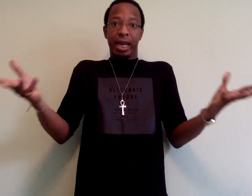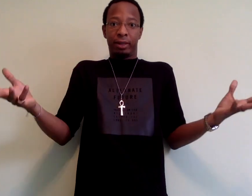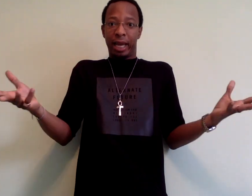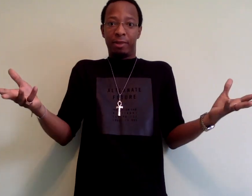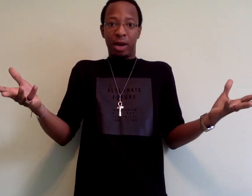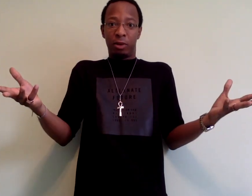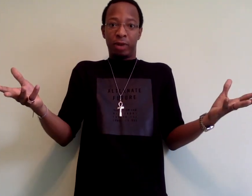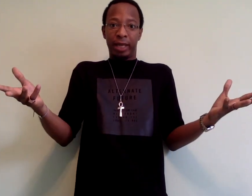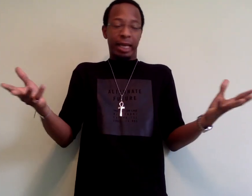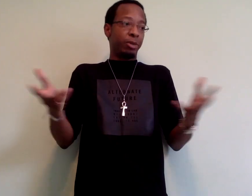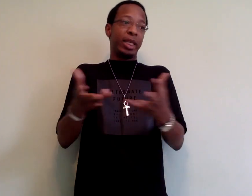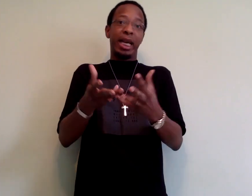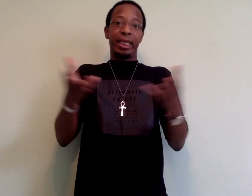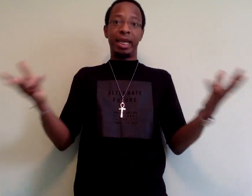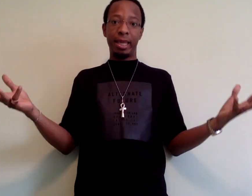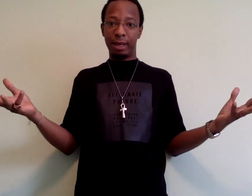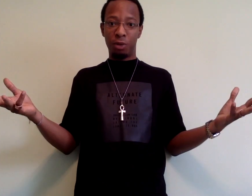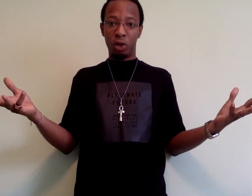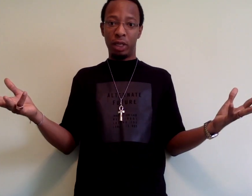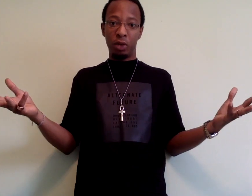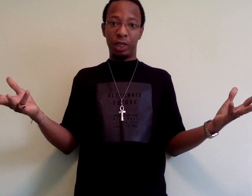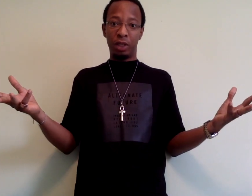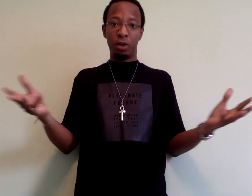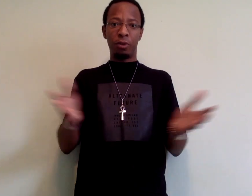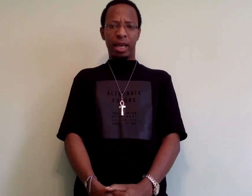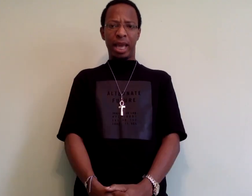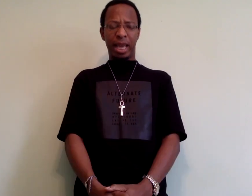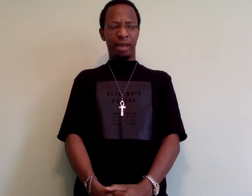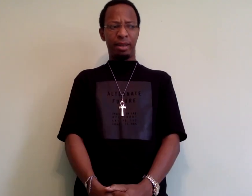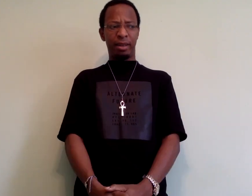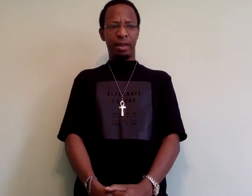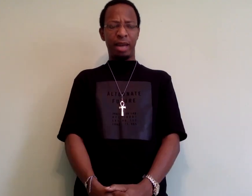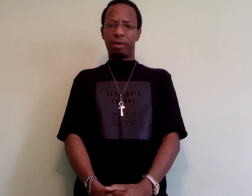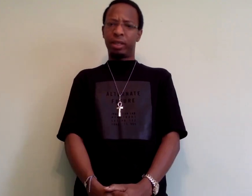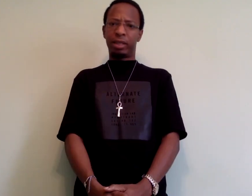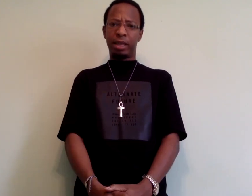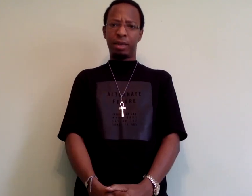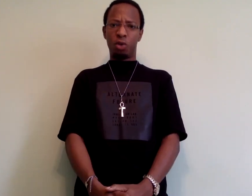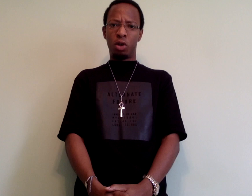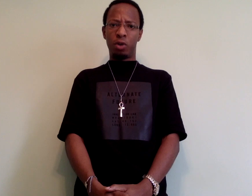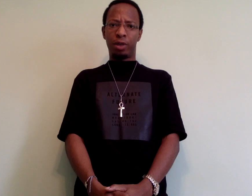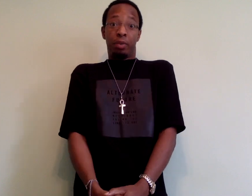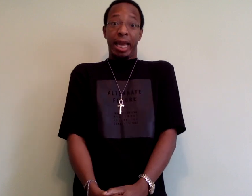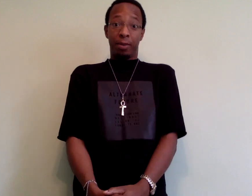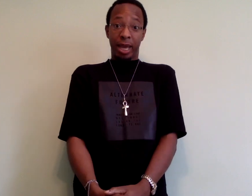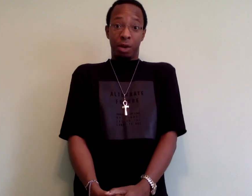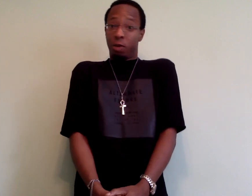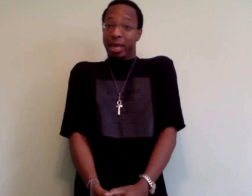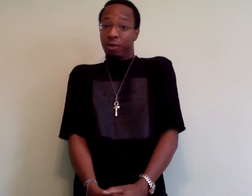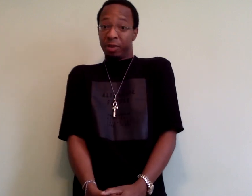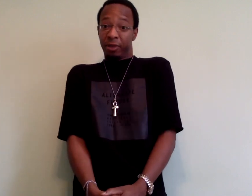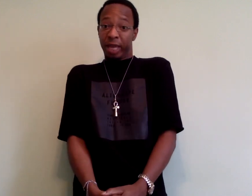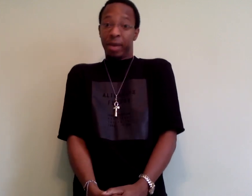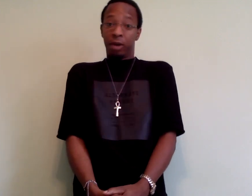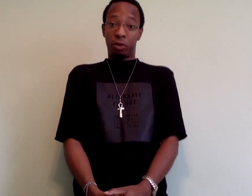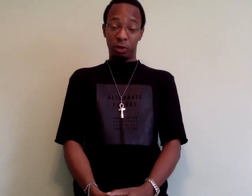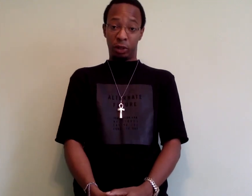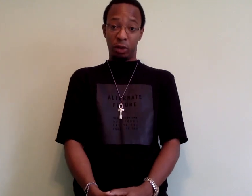outside of my own race. I don't think I did anything wrong in doing so. And I don't think there's anything wrong with black men or black women, for that matter, who do so.